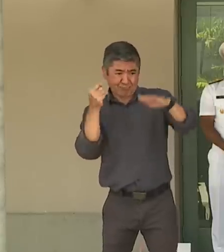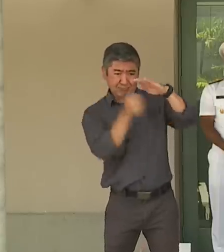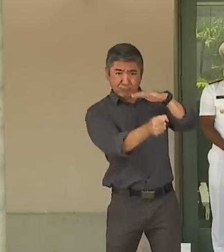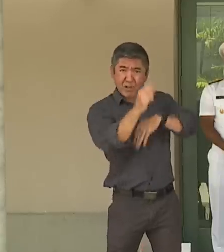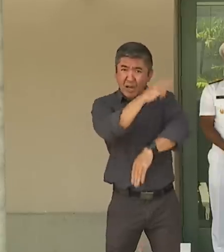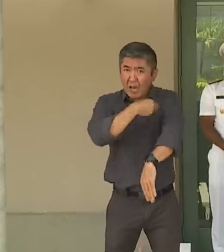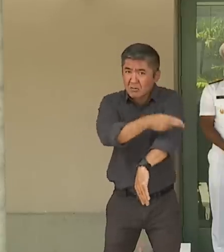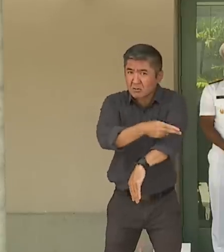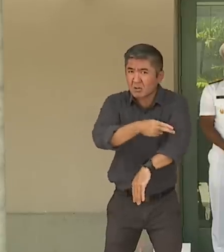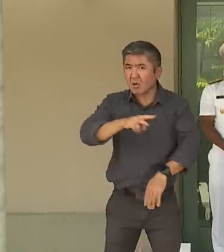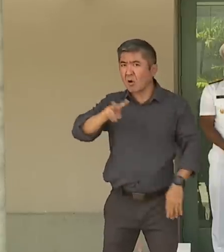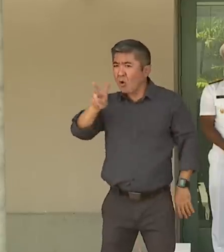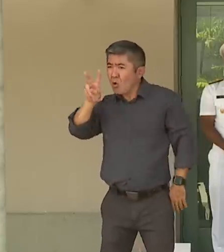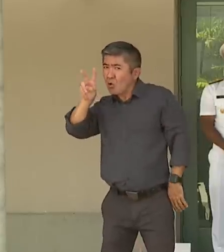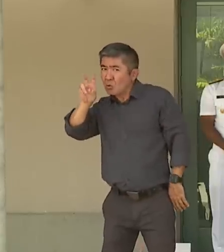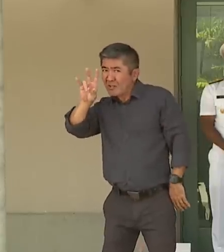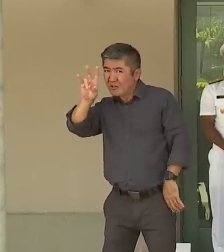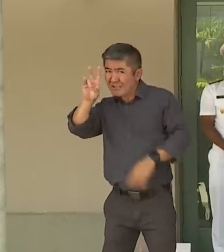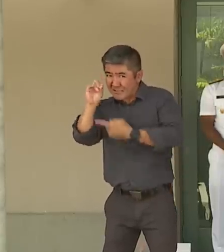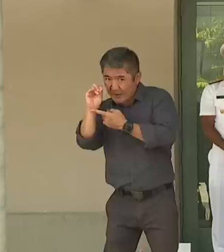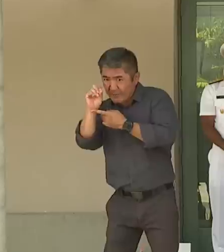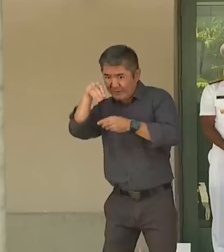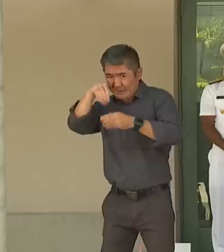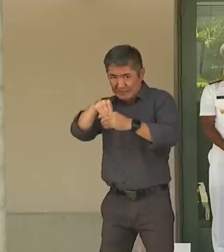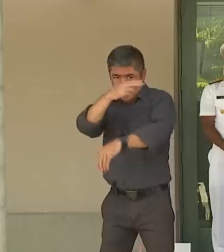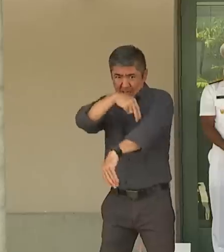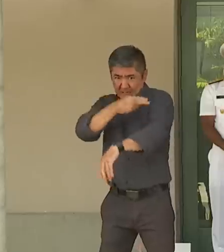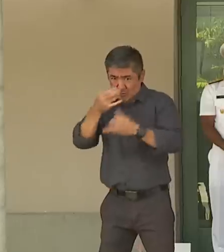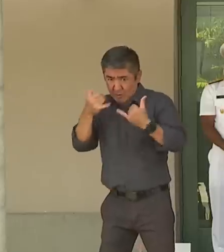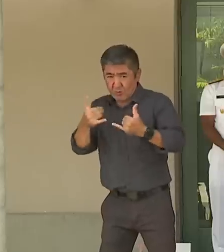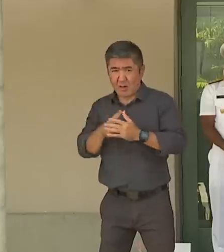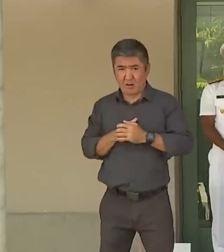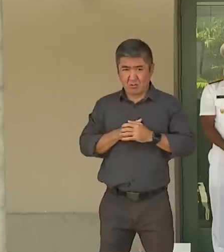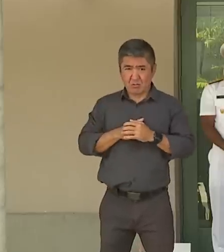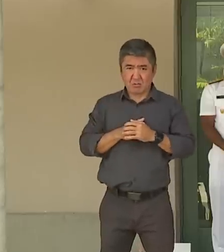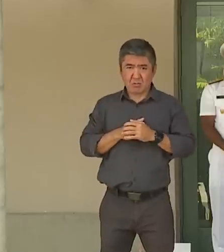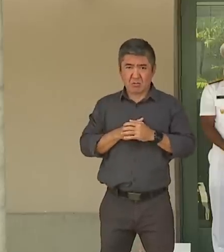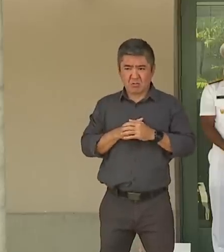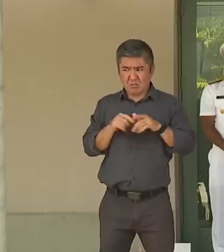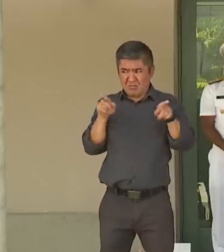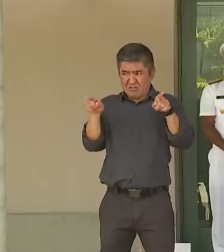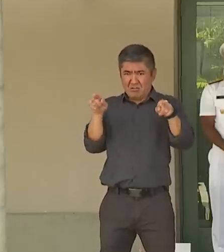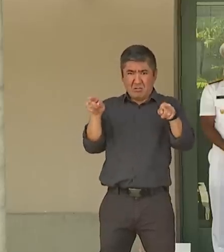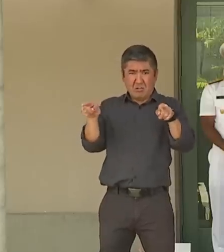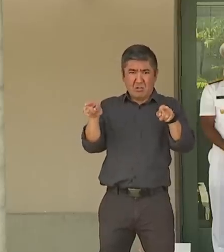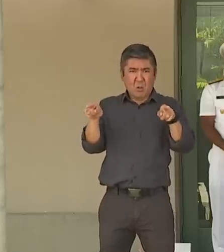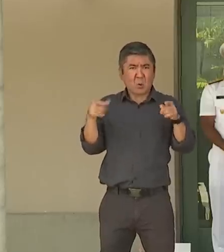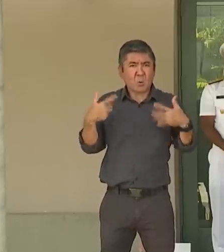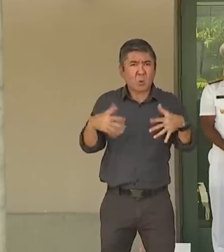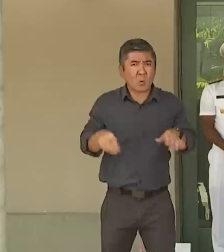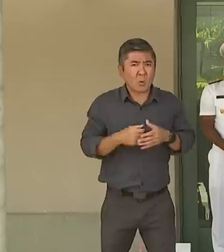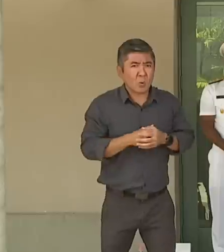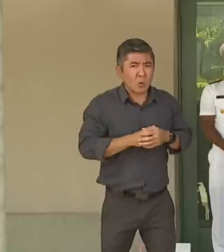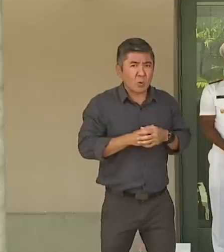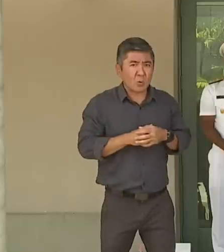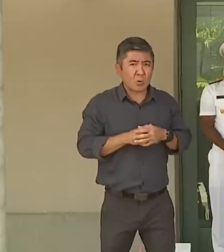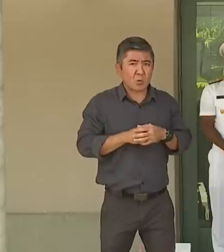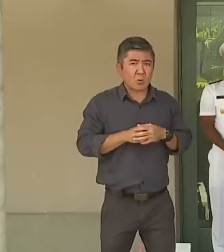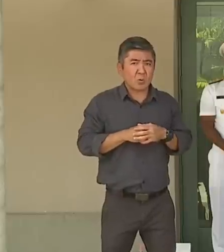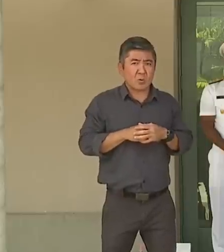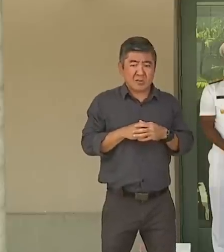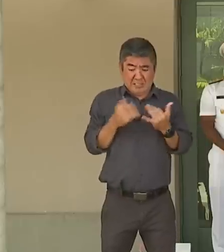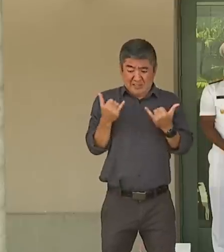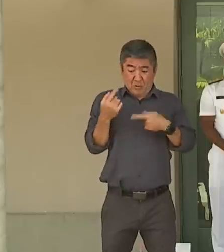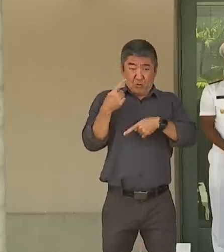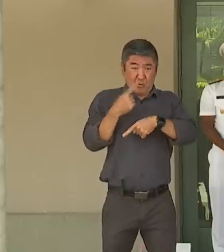and 270 currently in our hospitals. Let me put those two together so you can see. On the 25th,